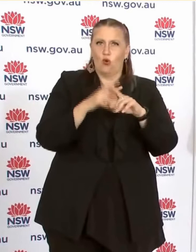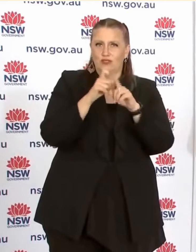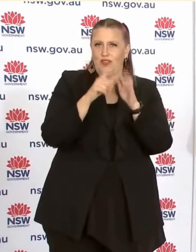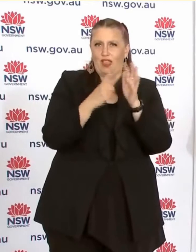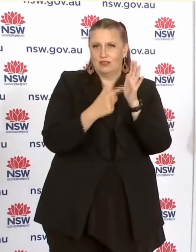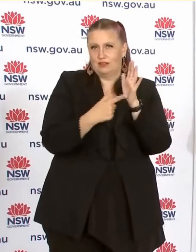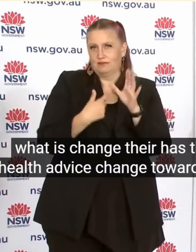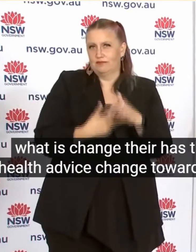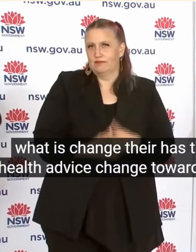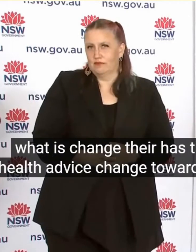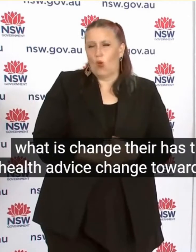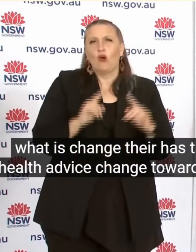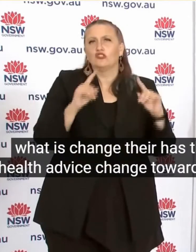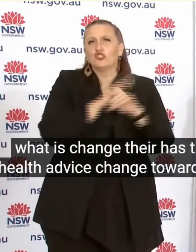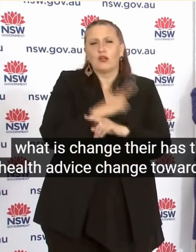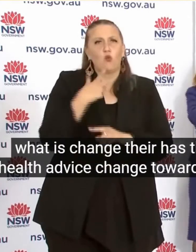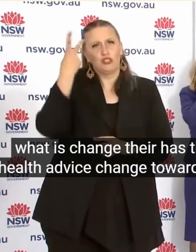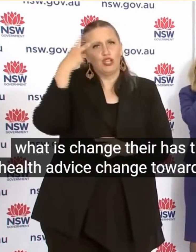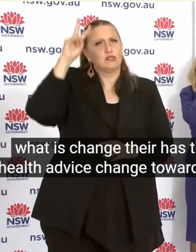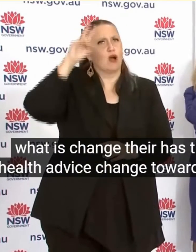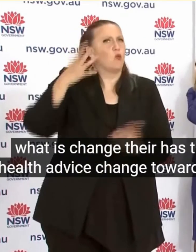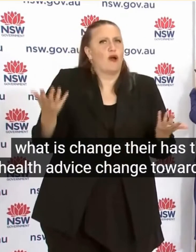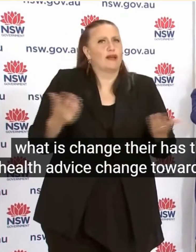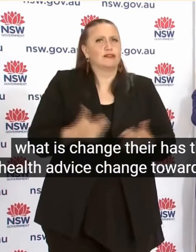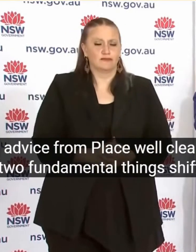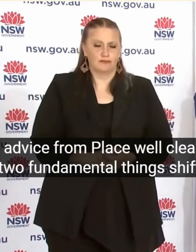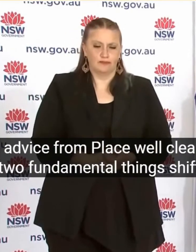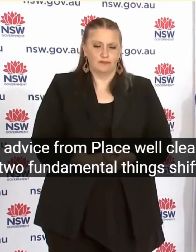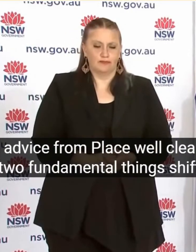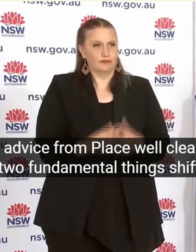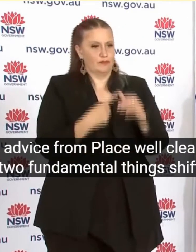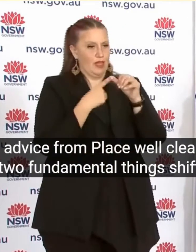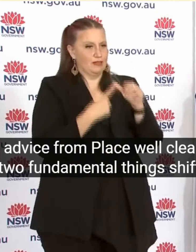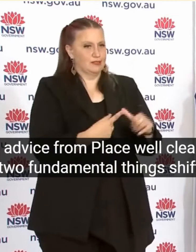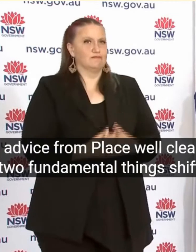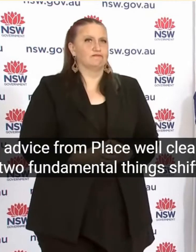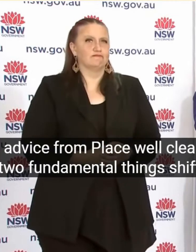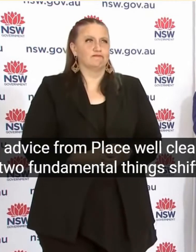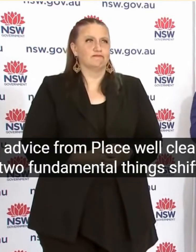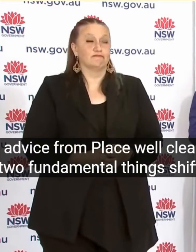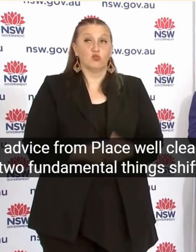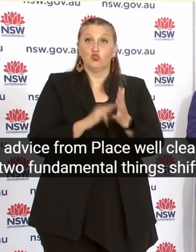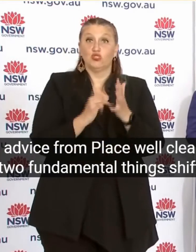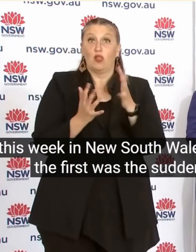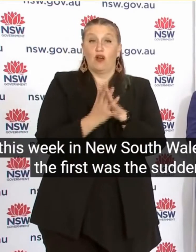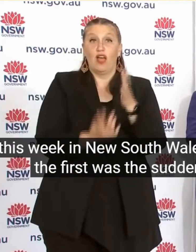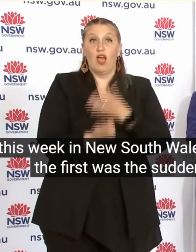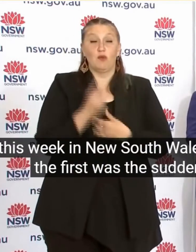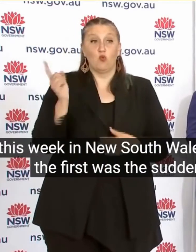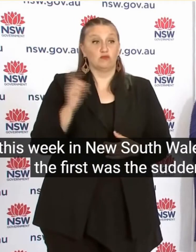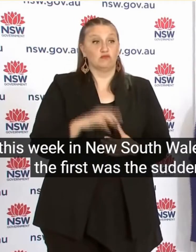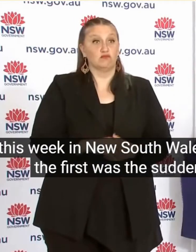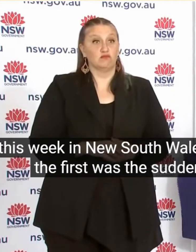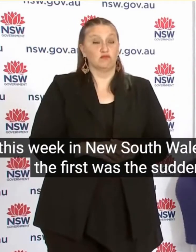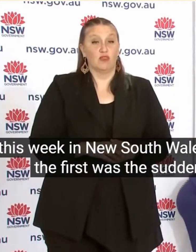Well Clearly Two Fundamental Things Shifted This Week In New South Wales And The First Was The Sudden Escalation Of Cases And Secondly The Feed